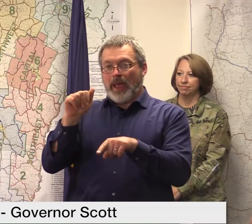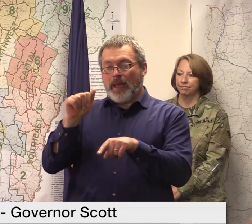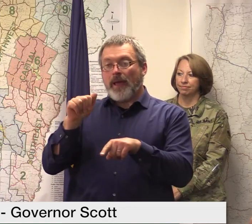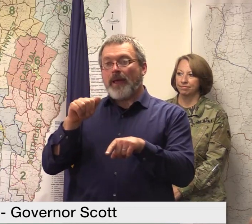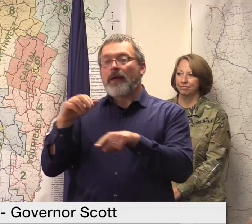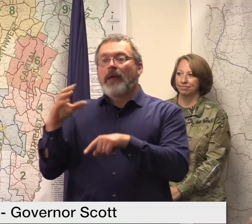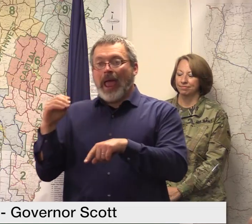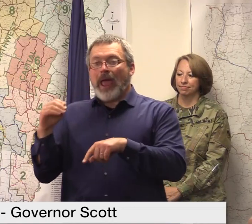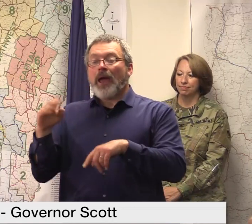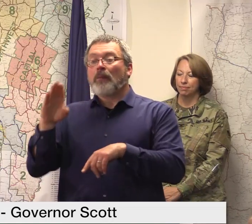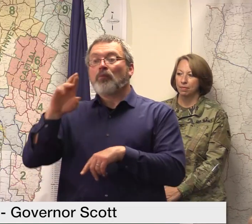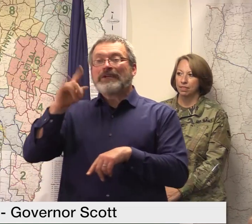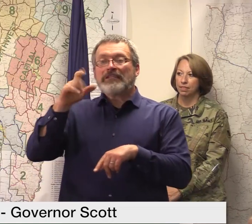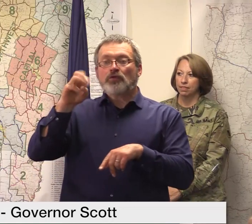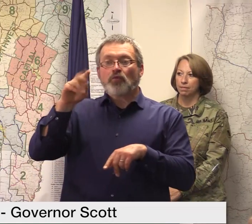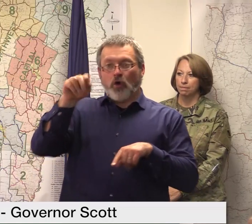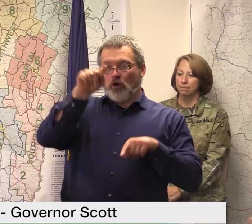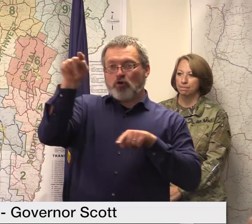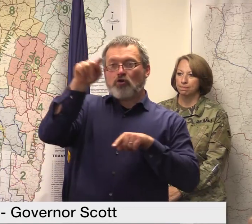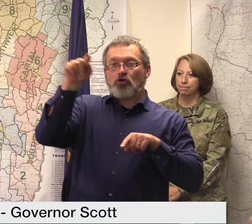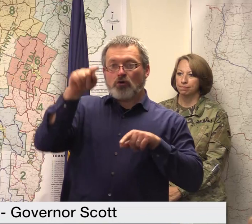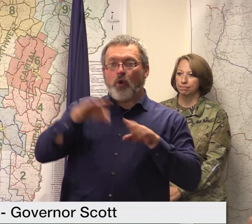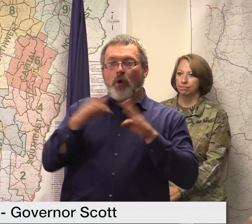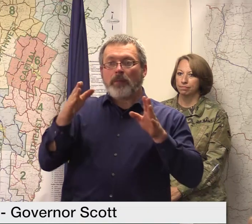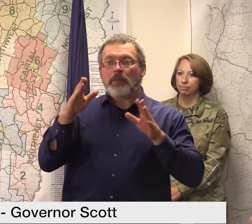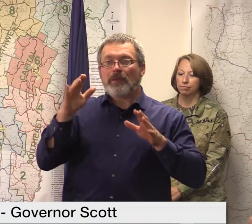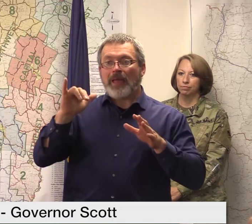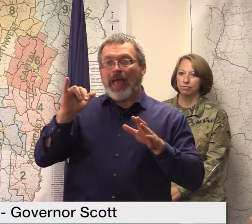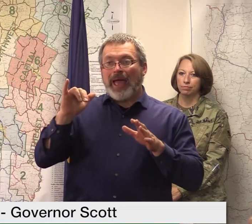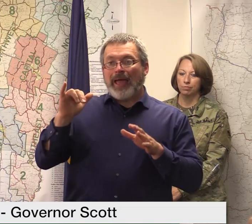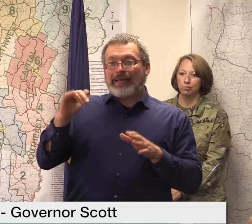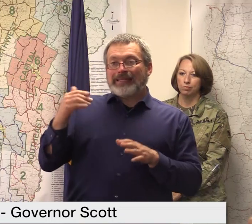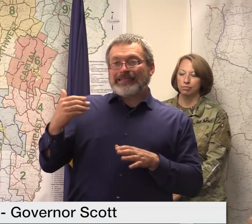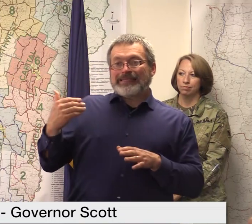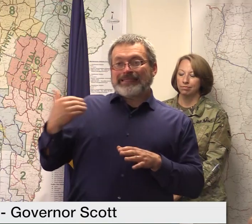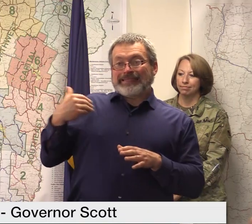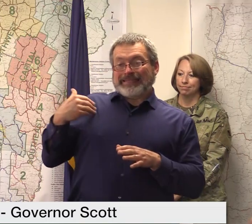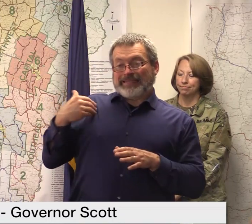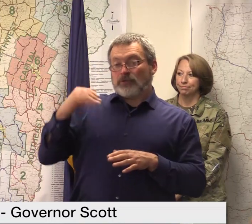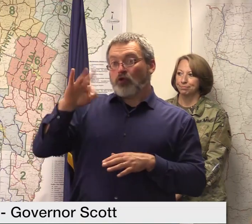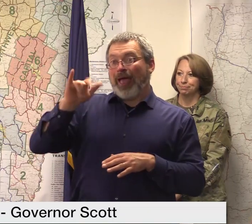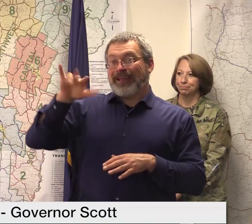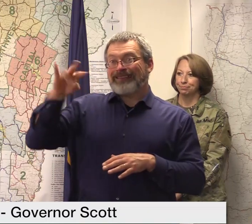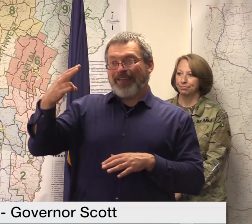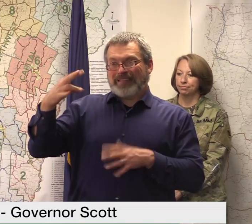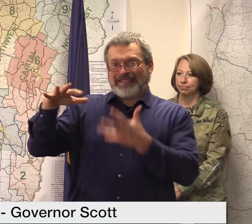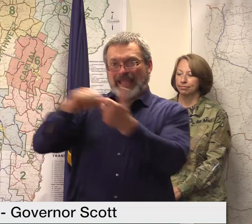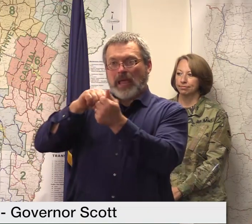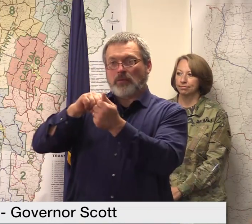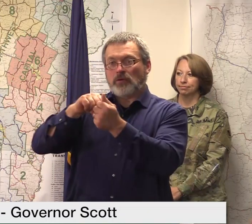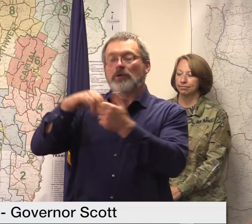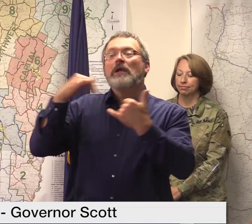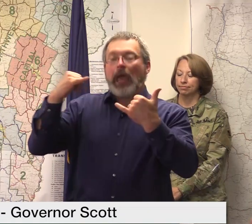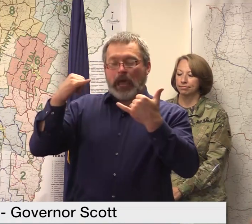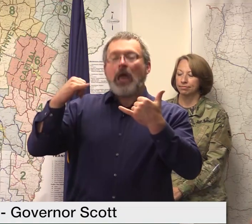damage received on friday the 7th of july that the governor and i witnessed the day after that is open to one lane